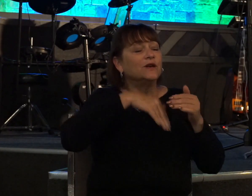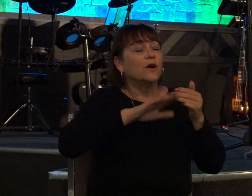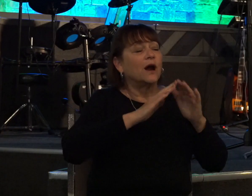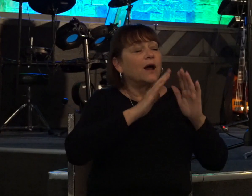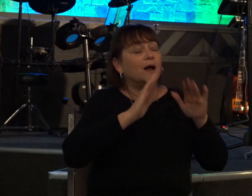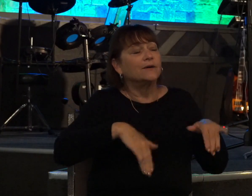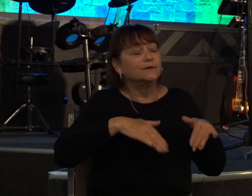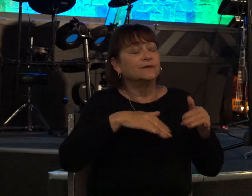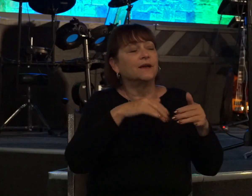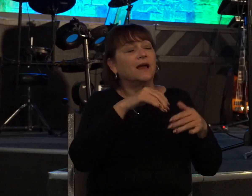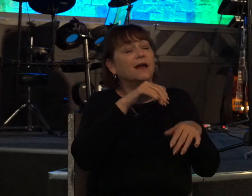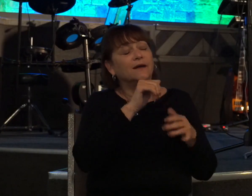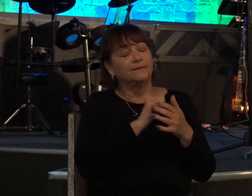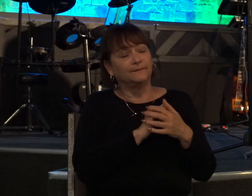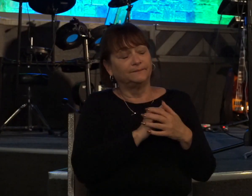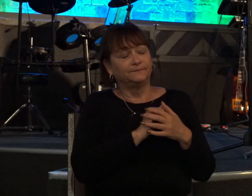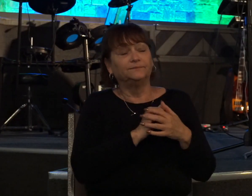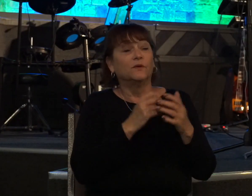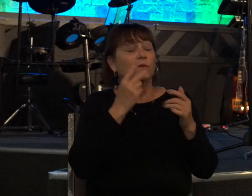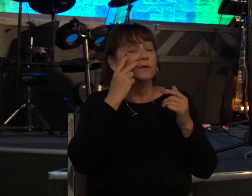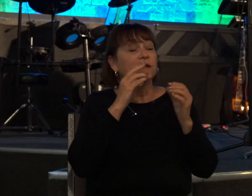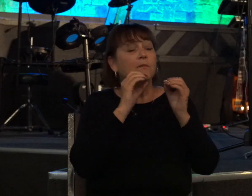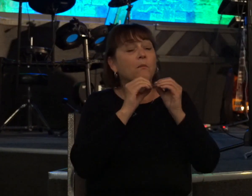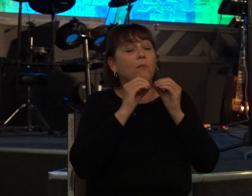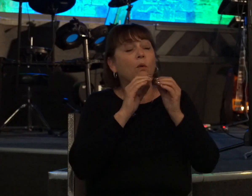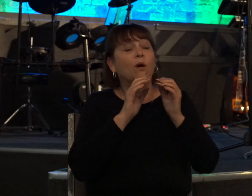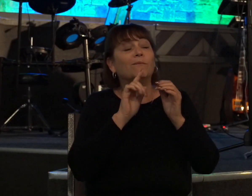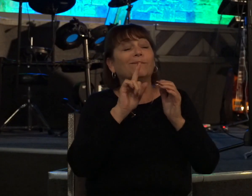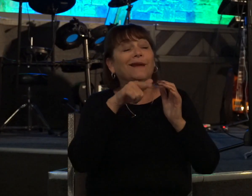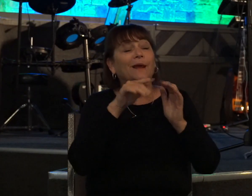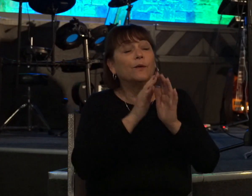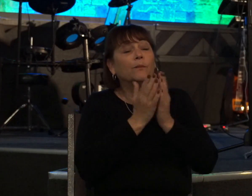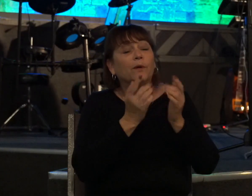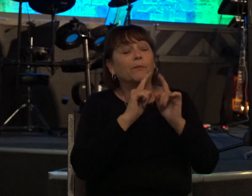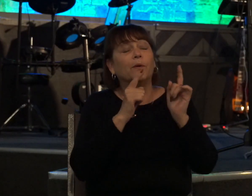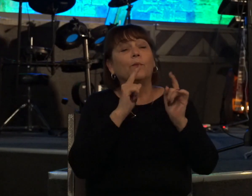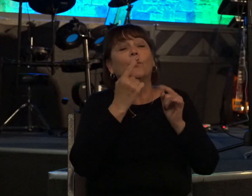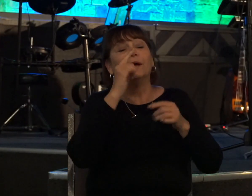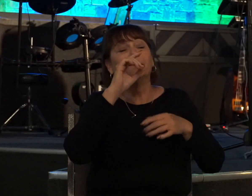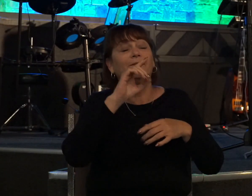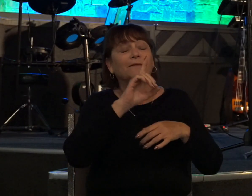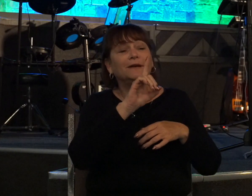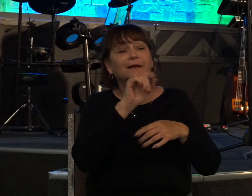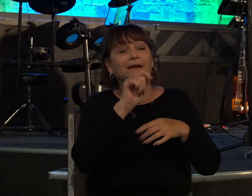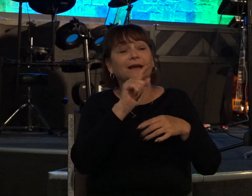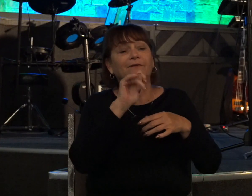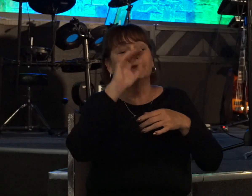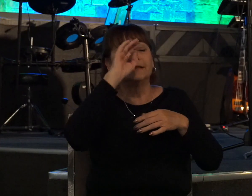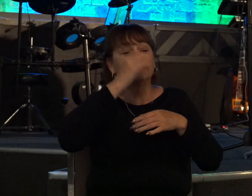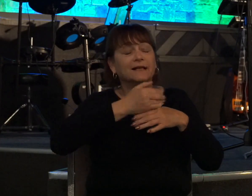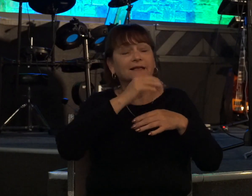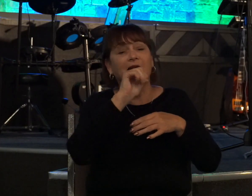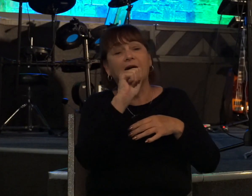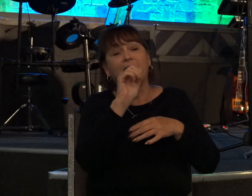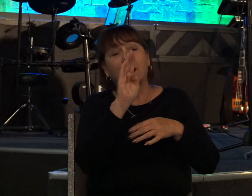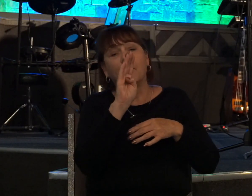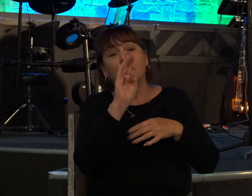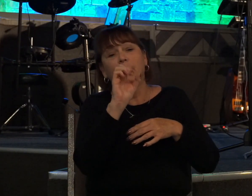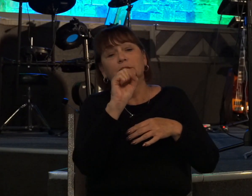further along in the book but one of david's sons a man named absalom would rebel against david and